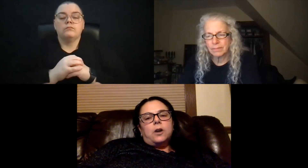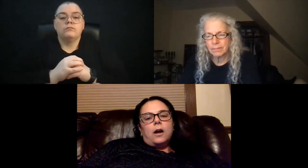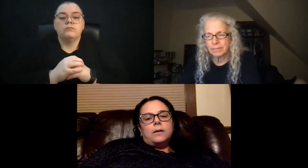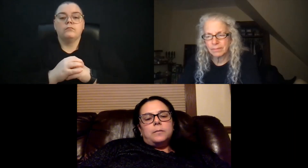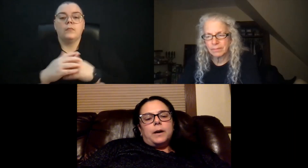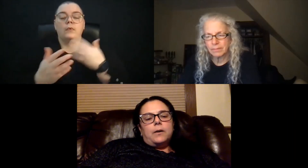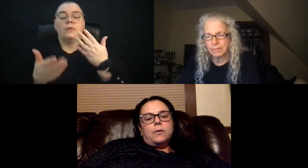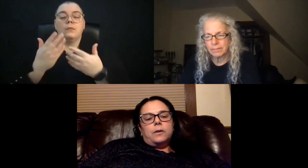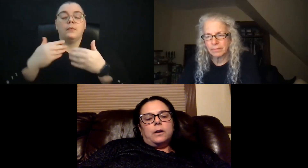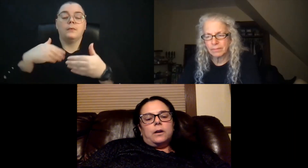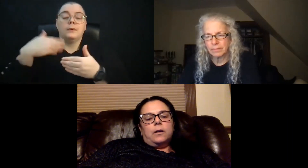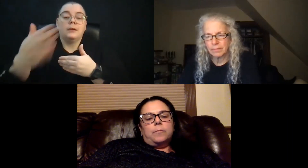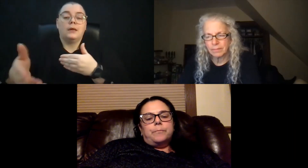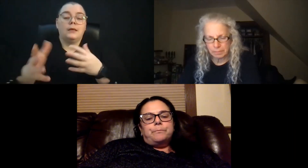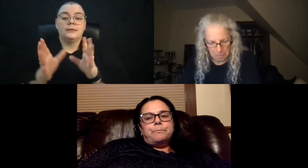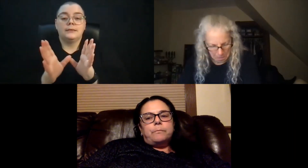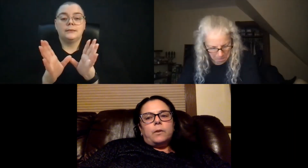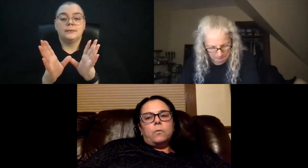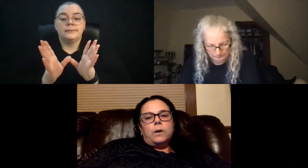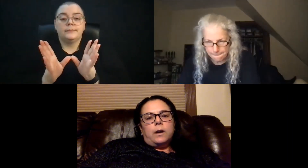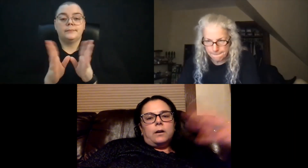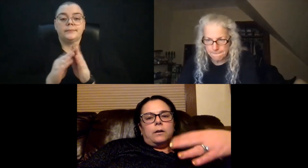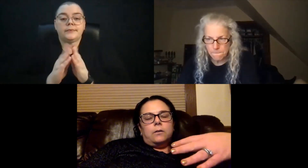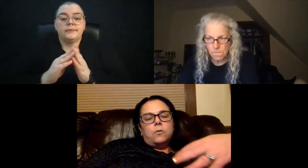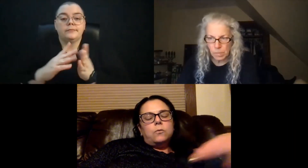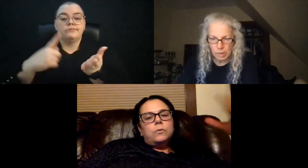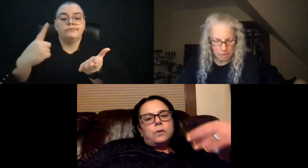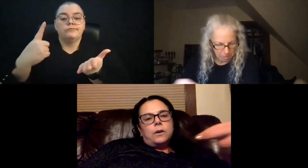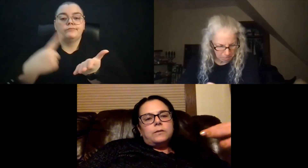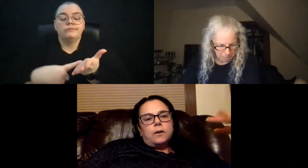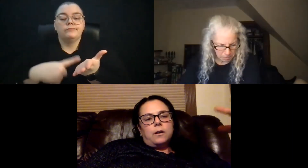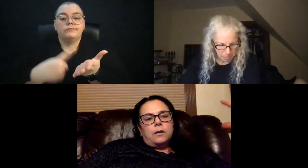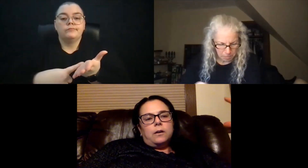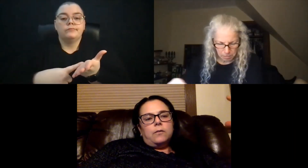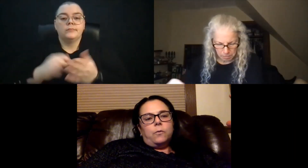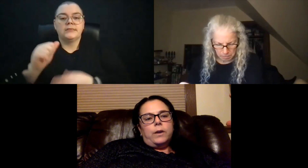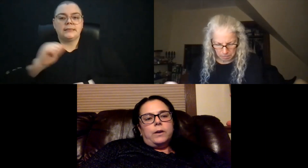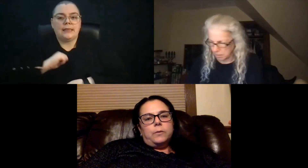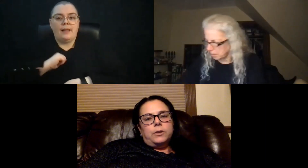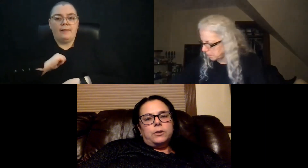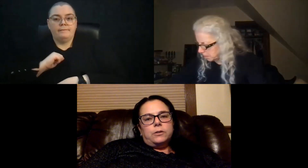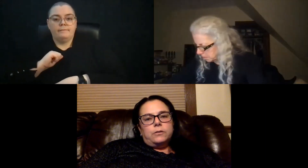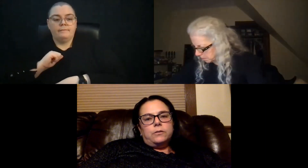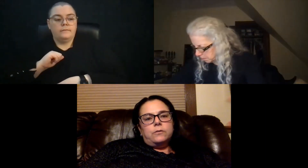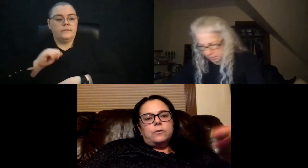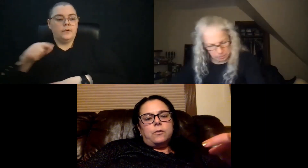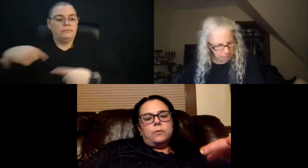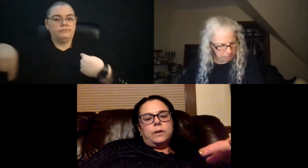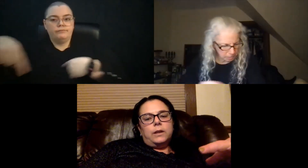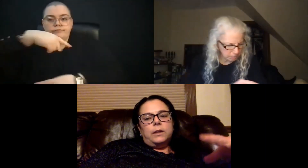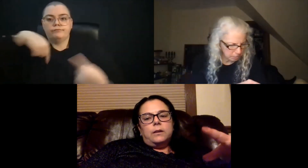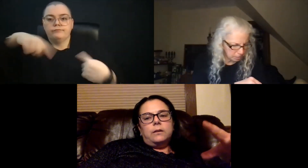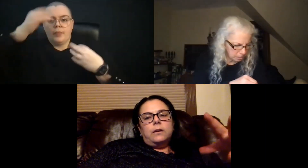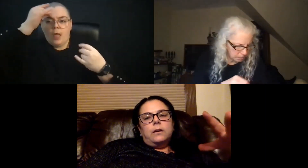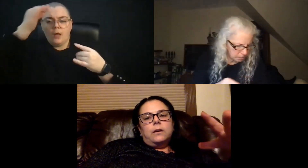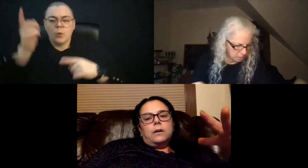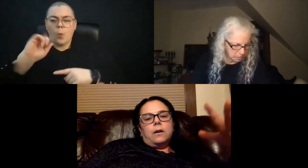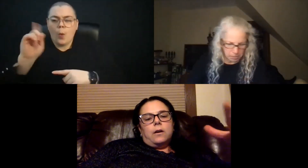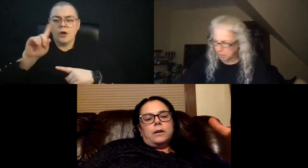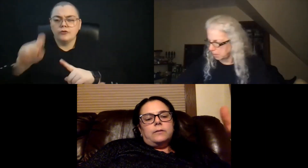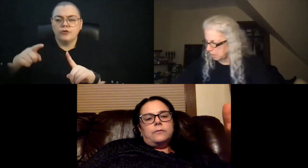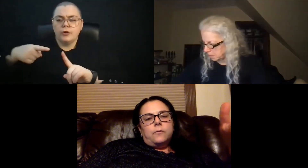meeting talk about what our thoughts are of where we should zone in.